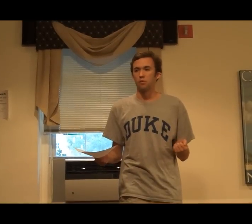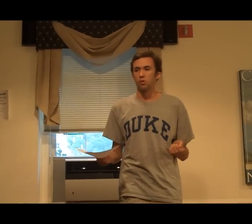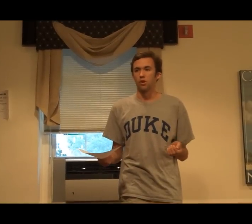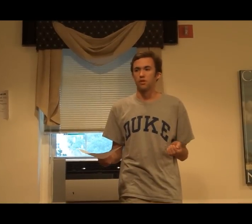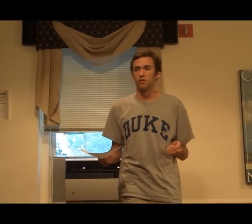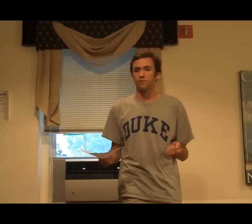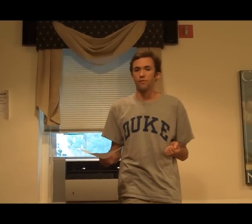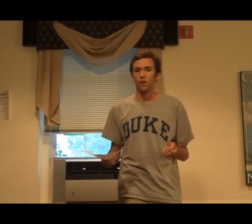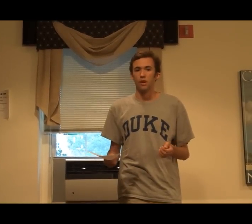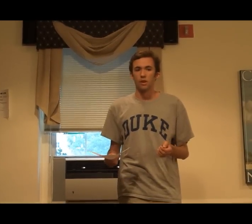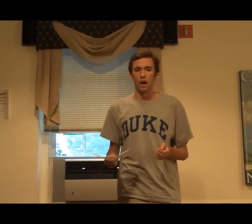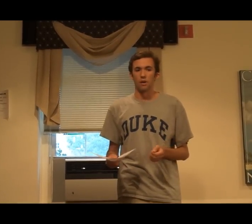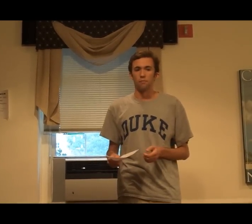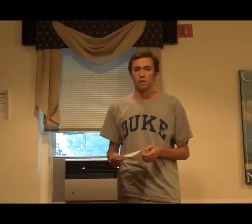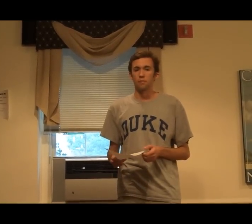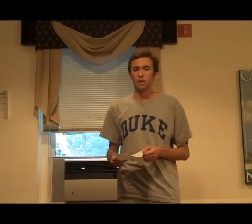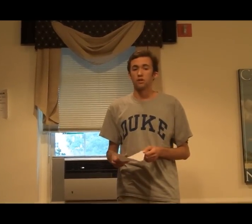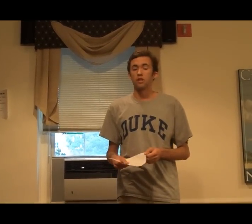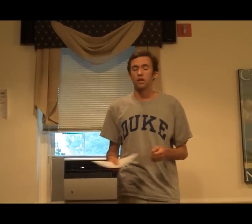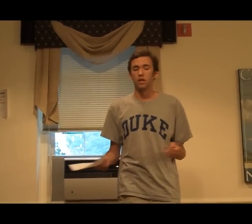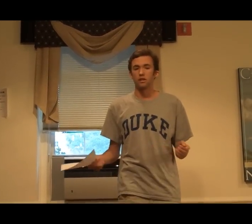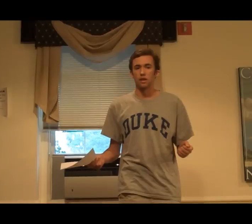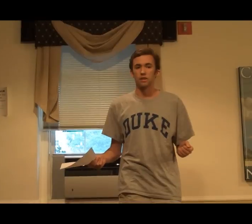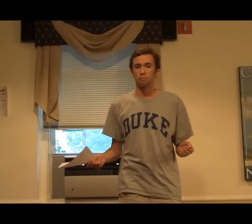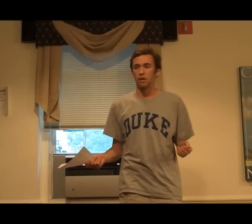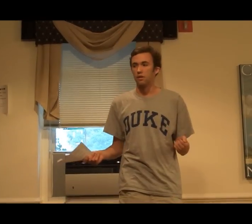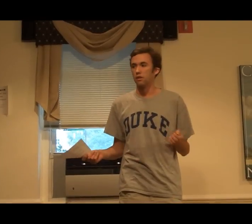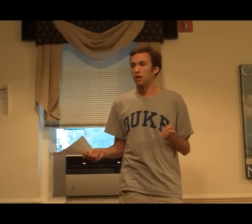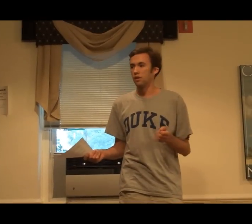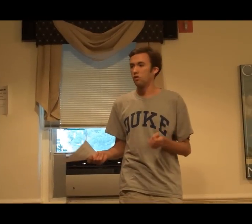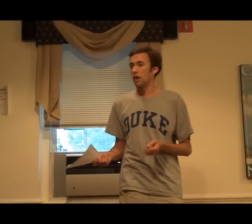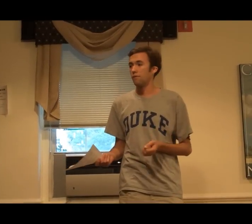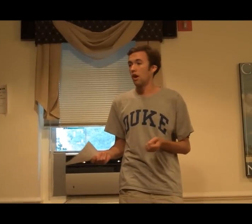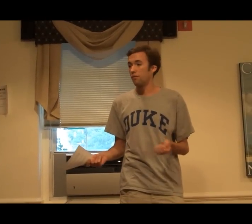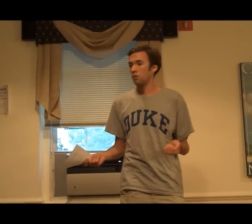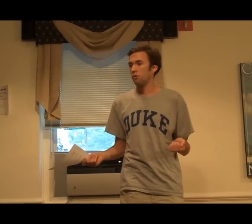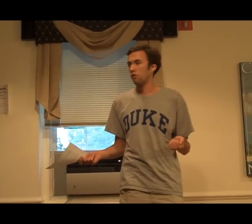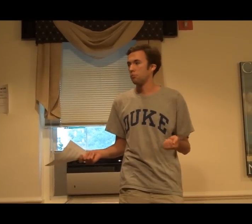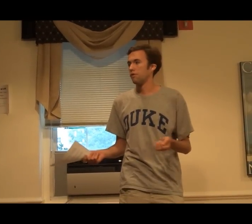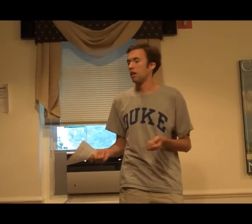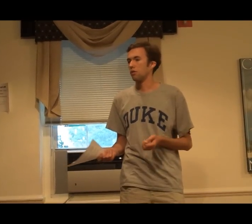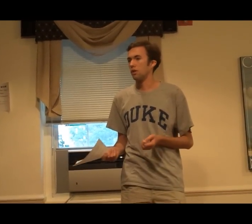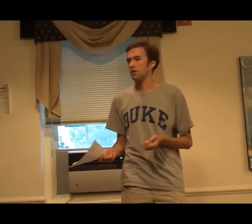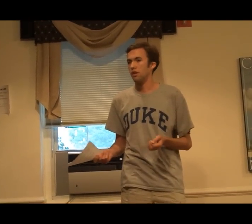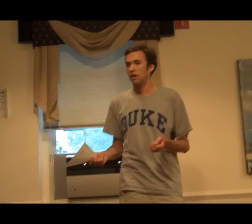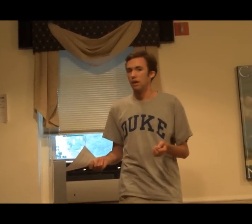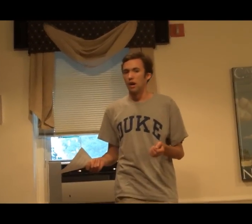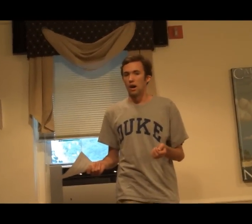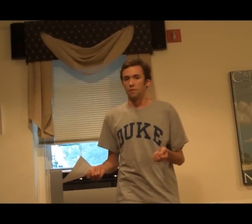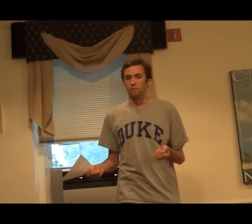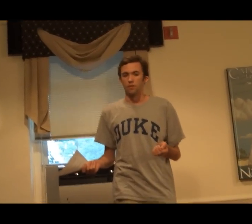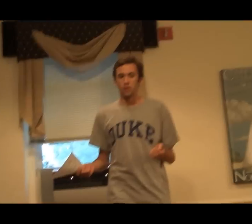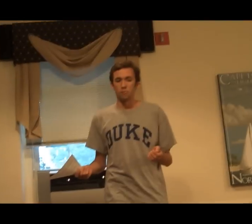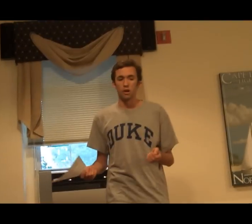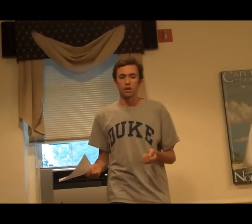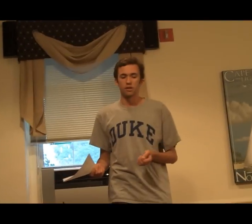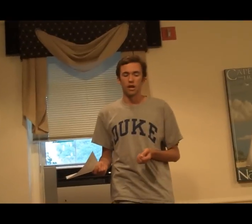words. It's been increasingly accepted that you have nonverbal forms of language. American sign